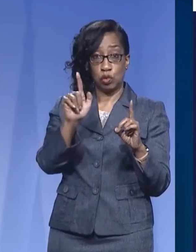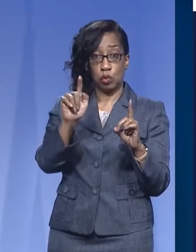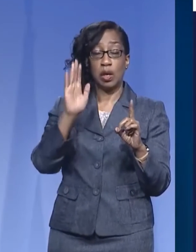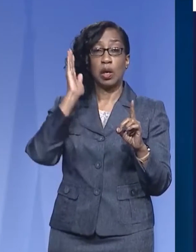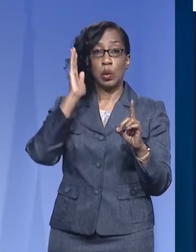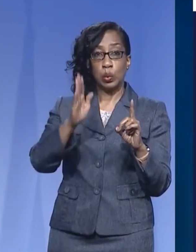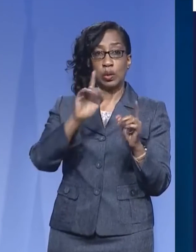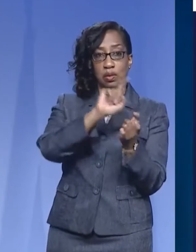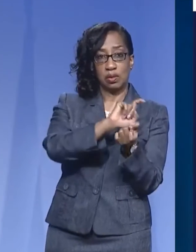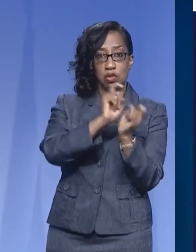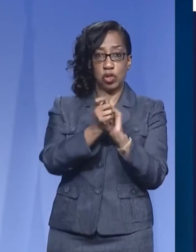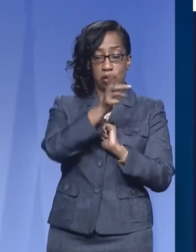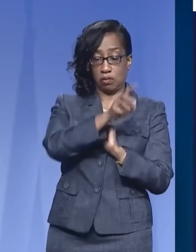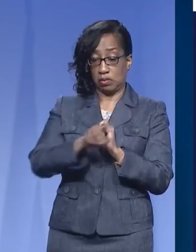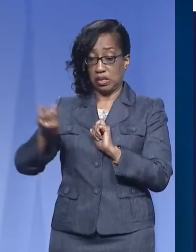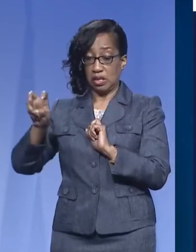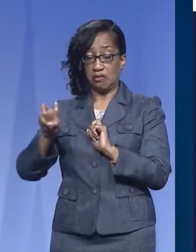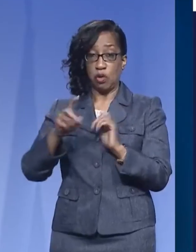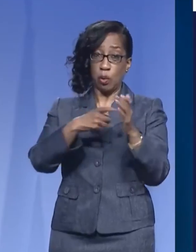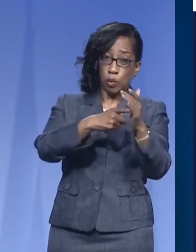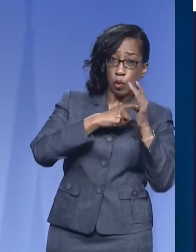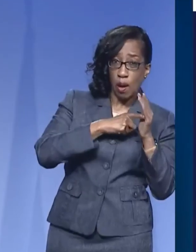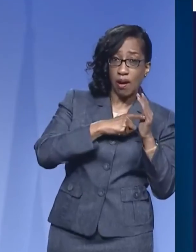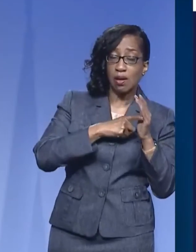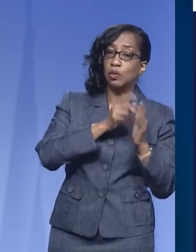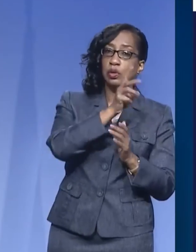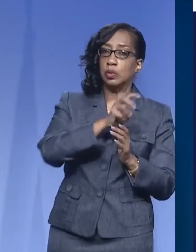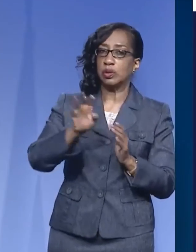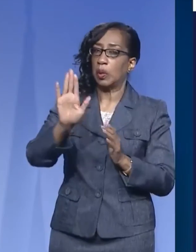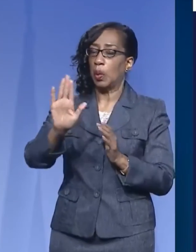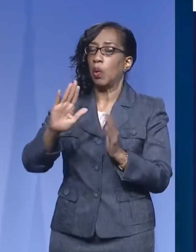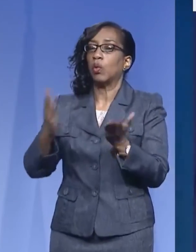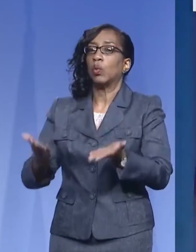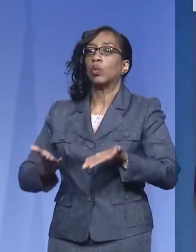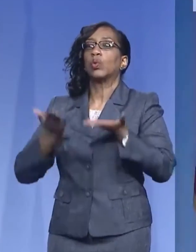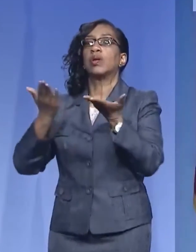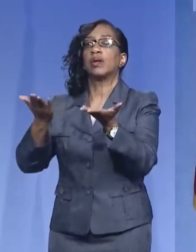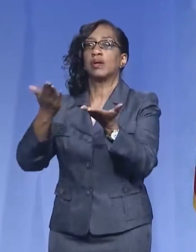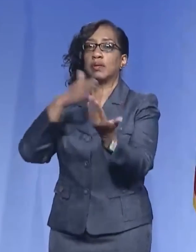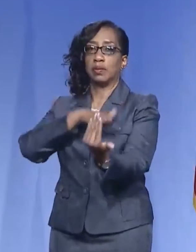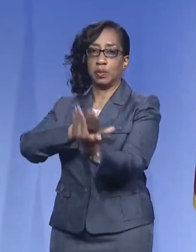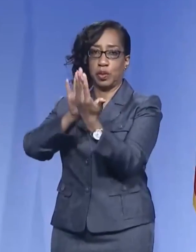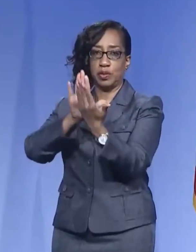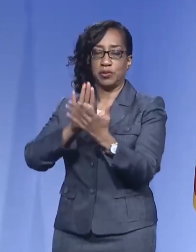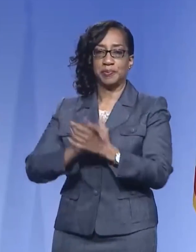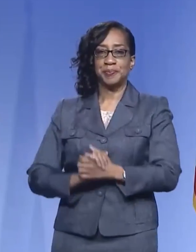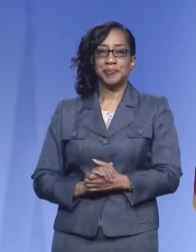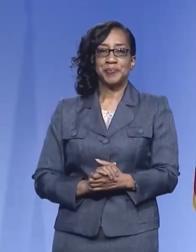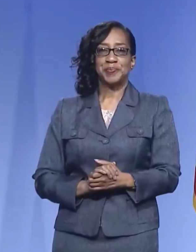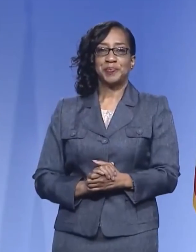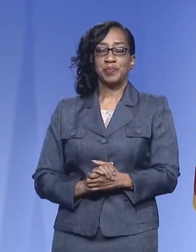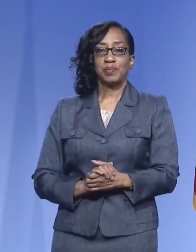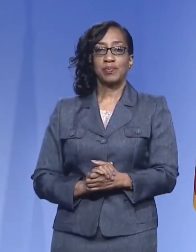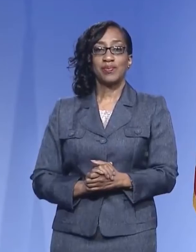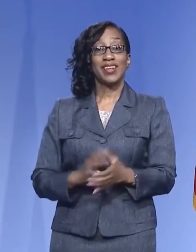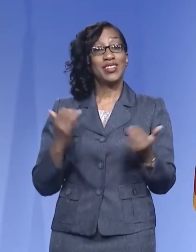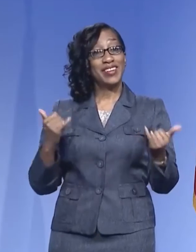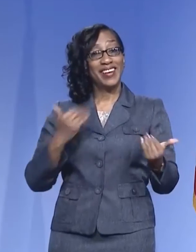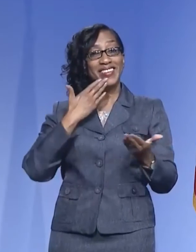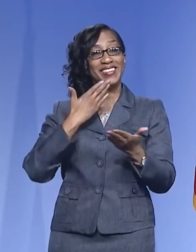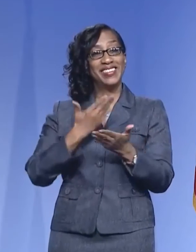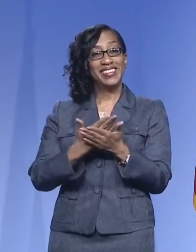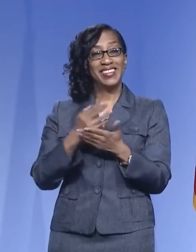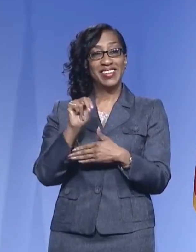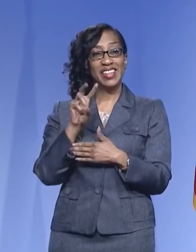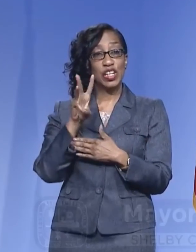shift from a mandatory approach to a recommendation approach and so on that score the good news is that we did